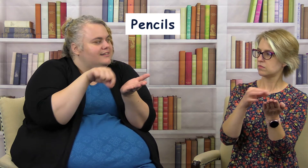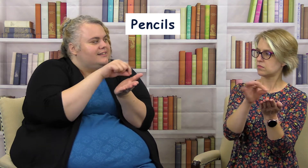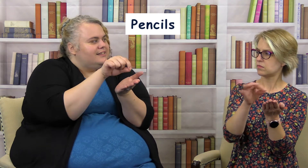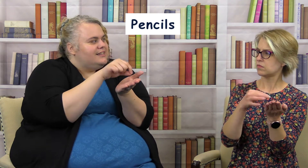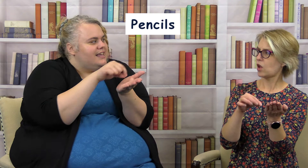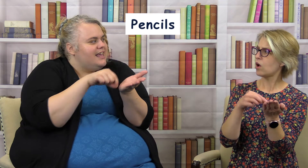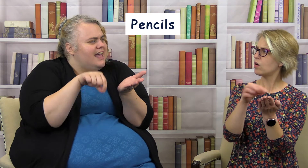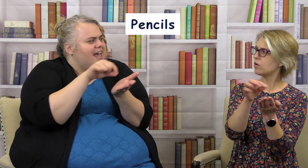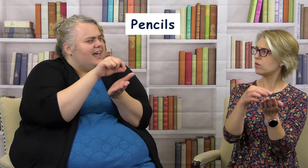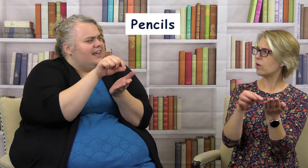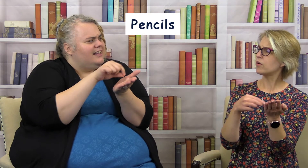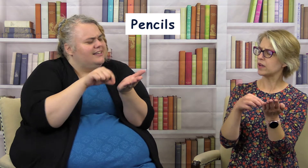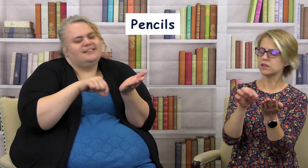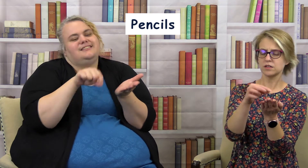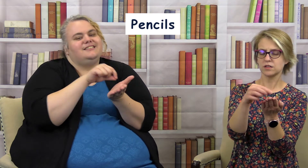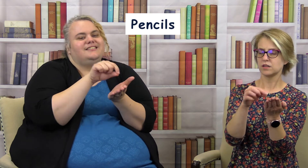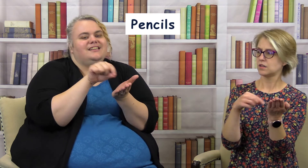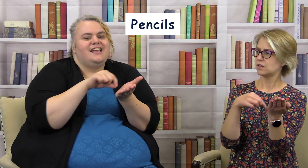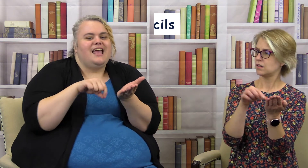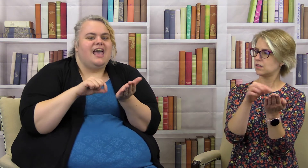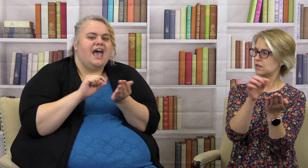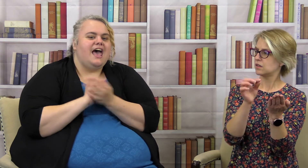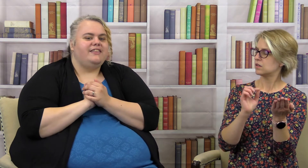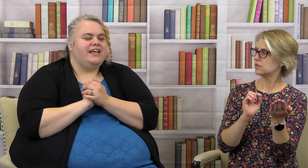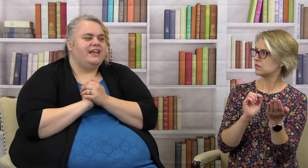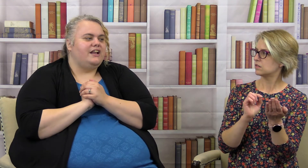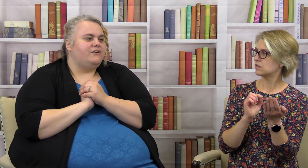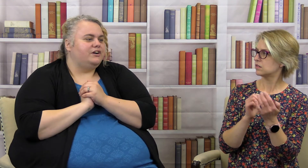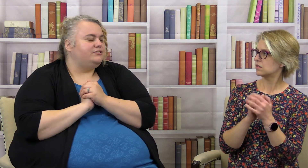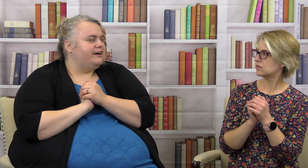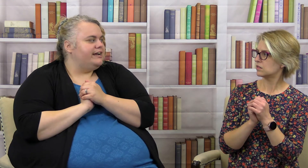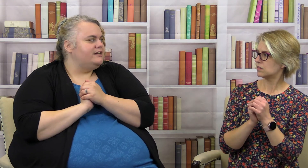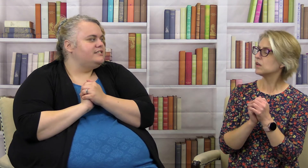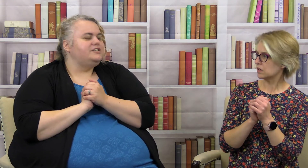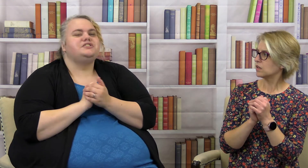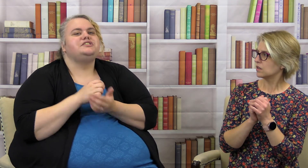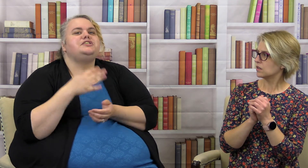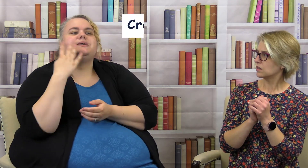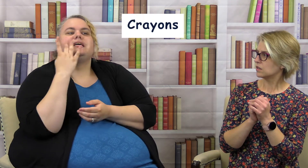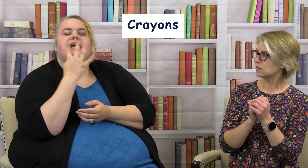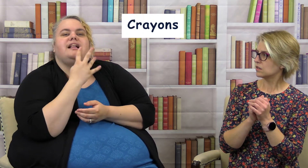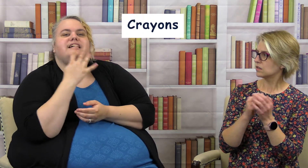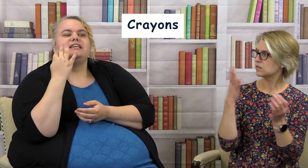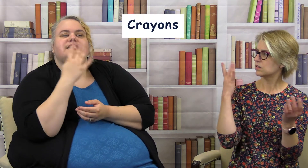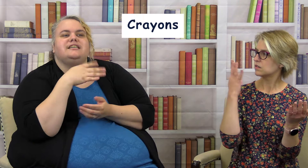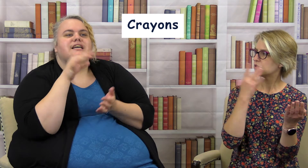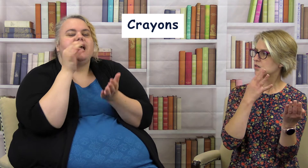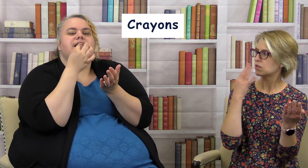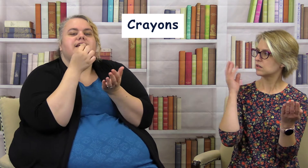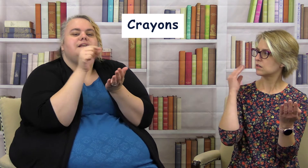oh okay and then for crayons you just do color and then